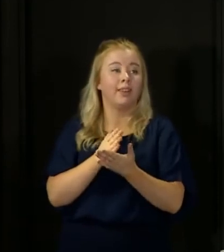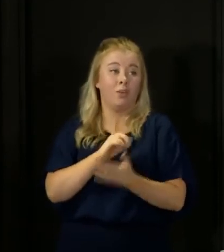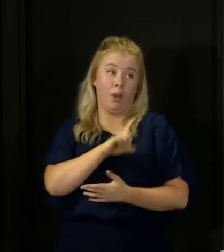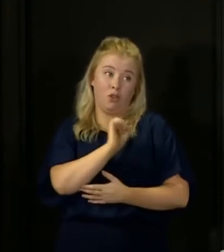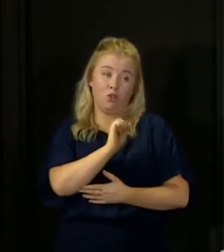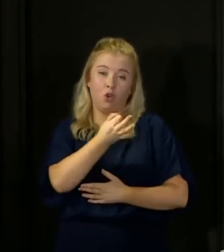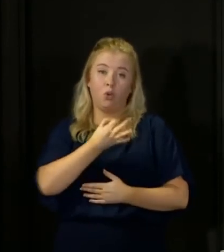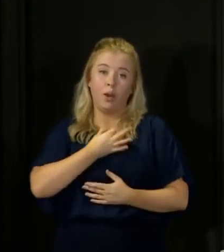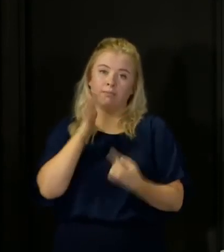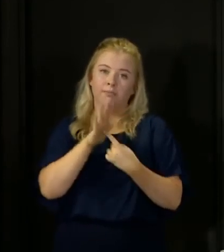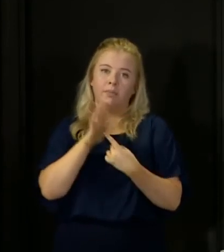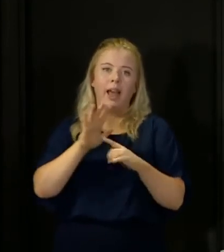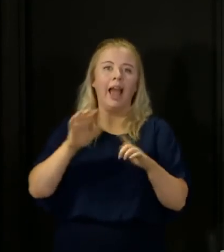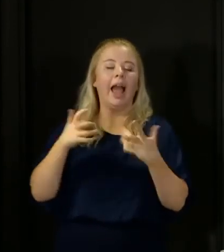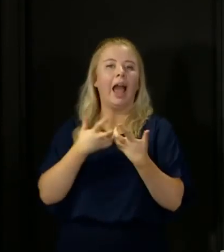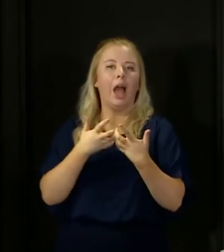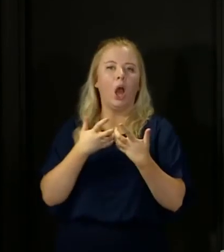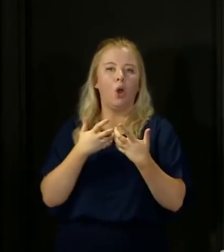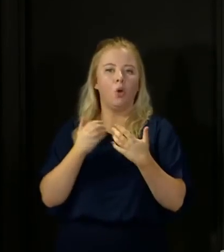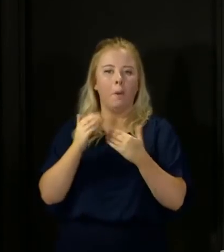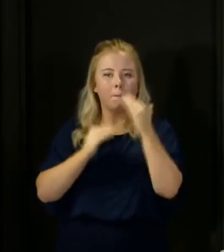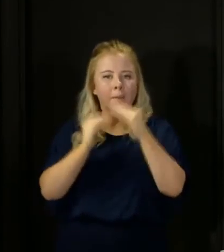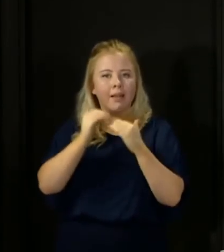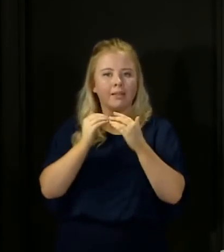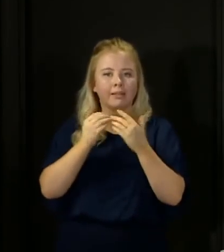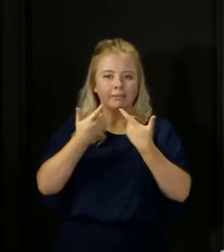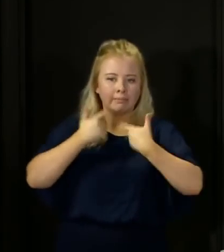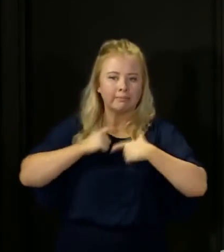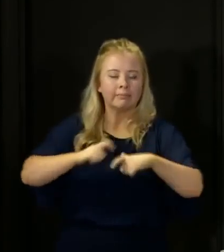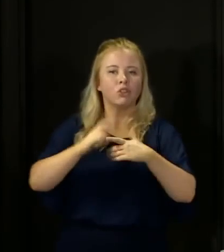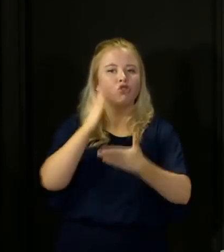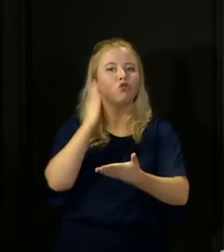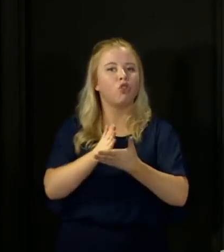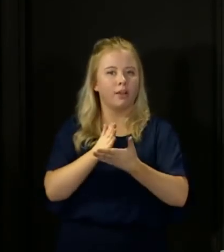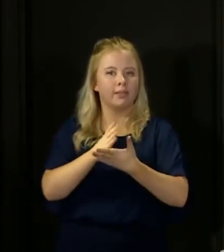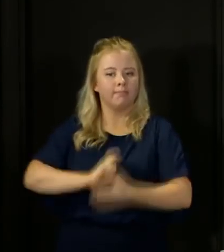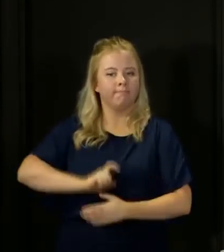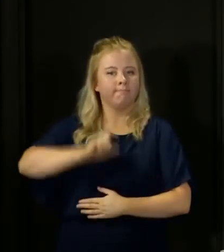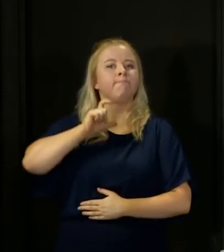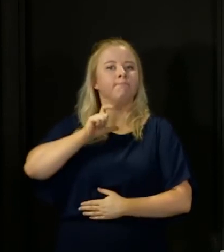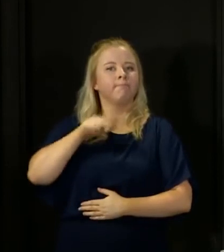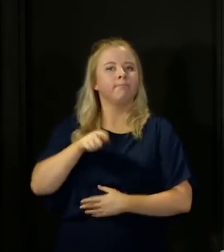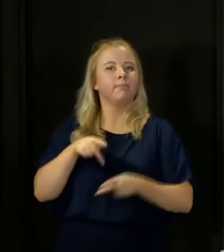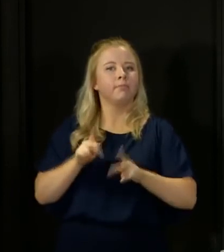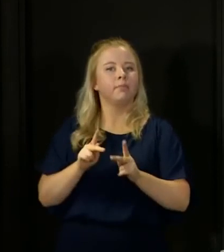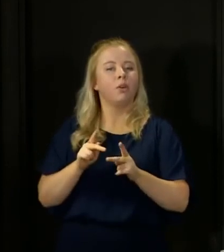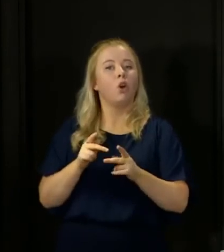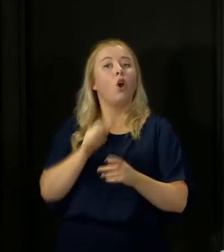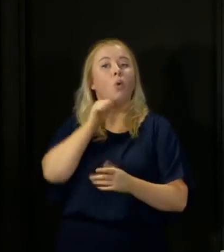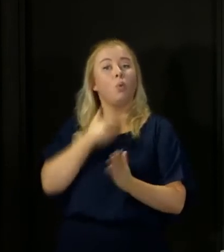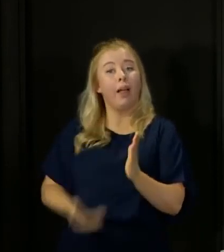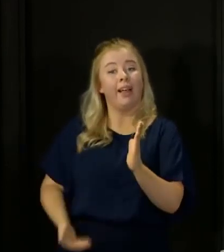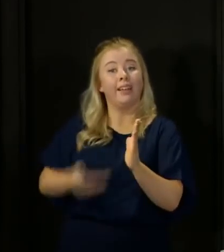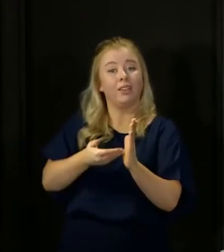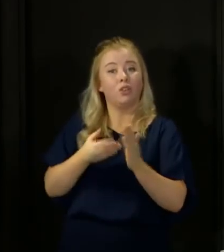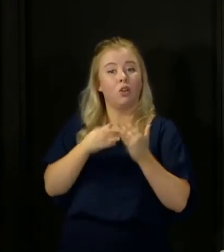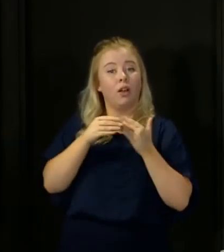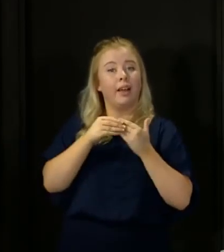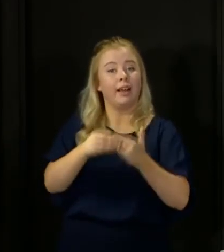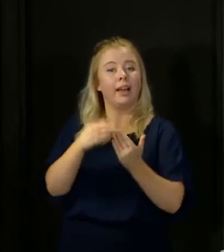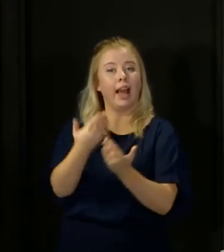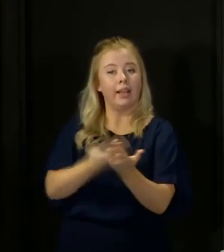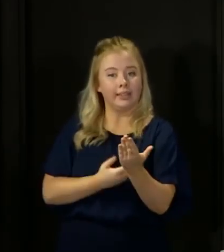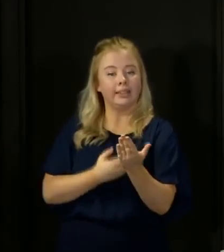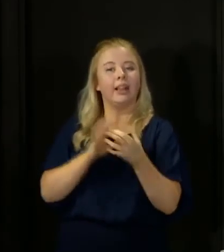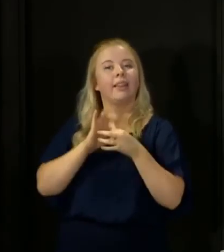important about how we build and maintain that trust. So we'll ensure that we, in addition to all of the other guidance we put out, we will put some information out there